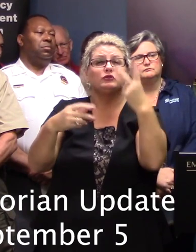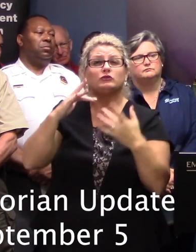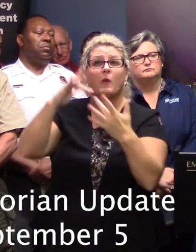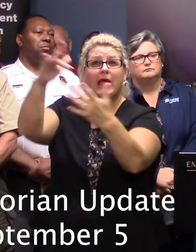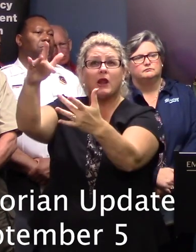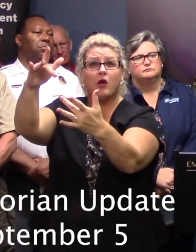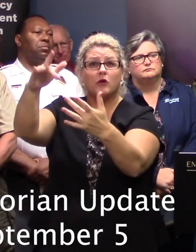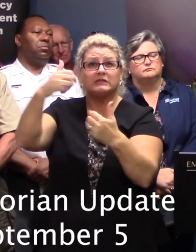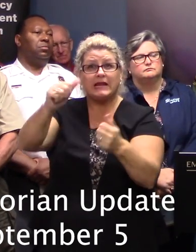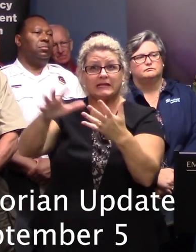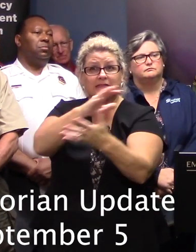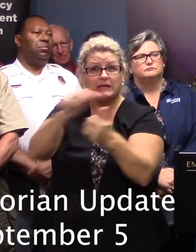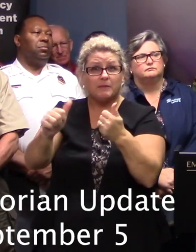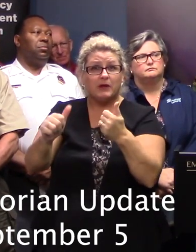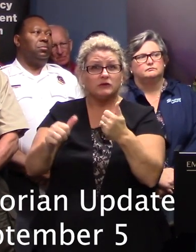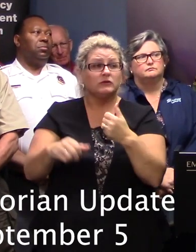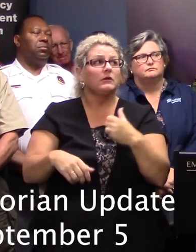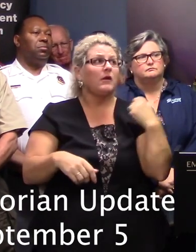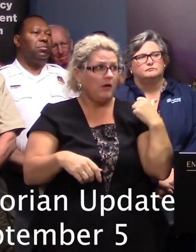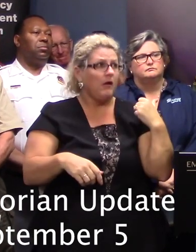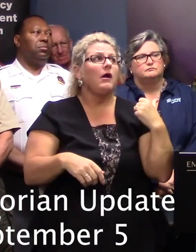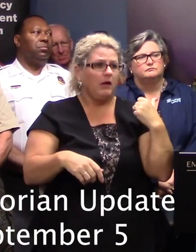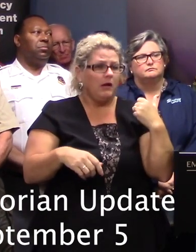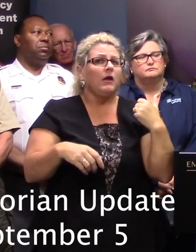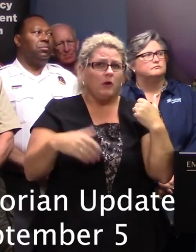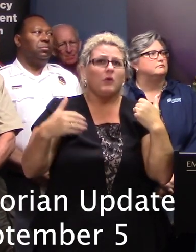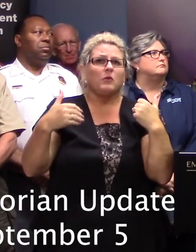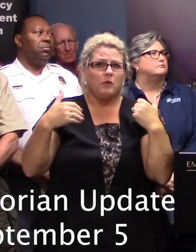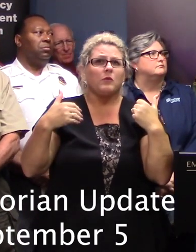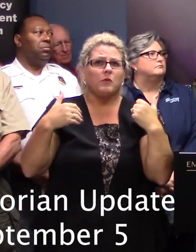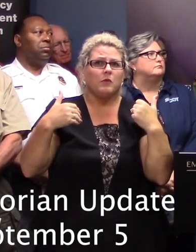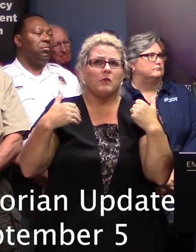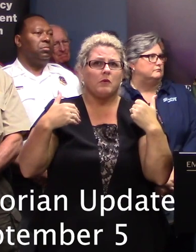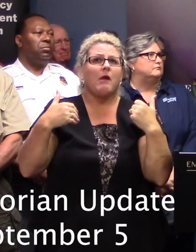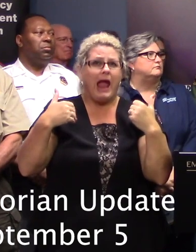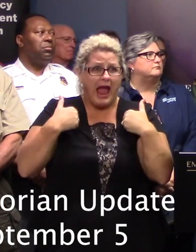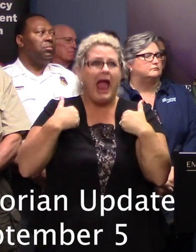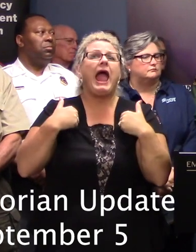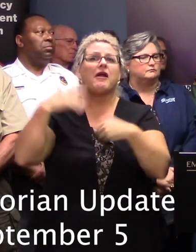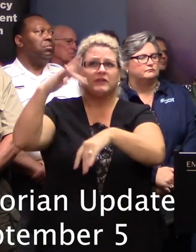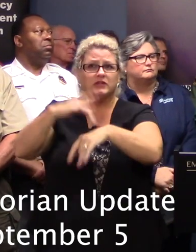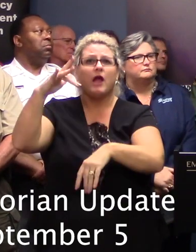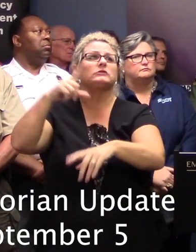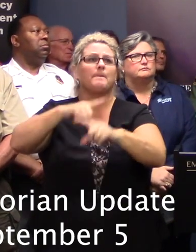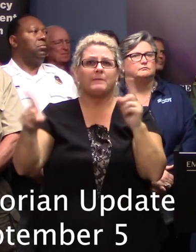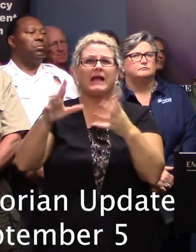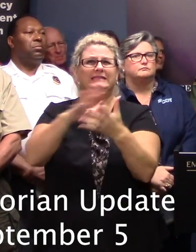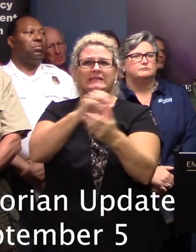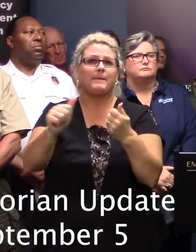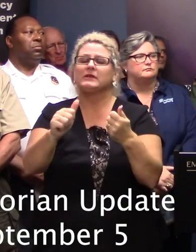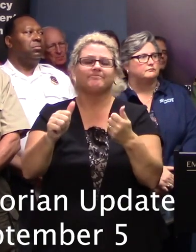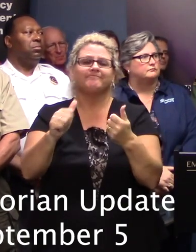tornadoes that were confirmed there have been some tornadoes reported I don't think we've had any estimate as to the damage we've got some very preliminary very